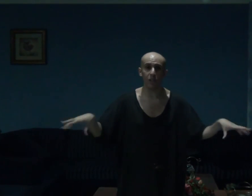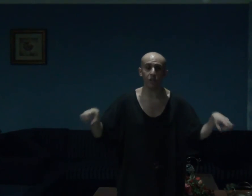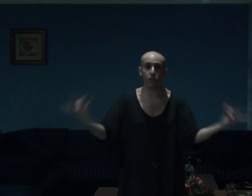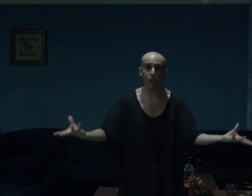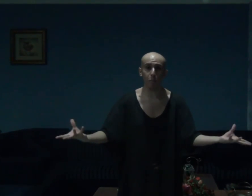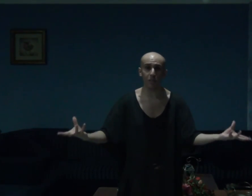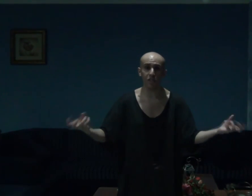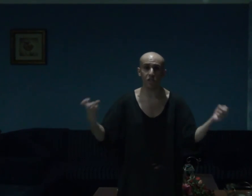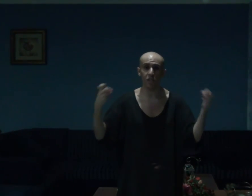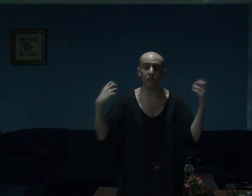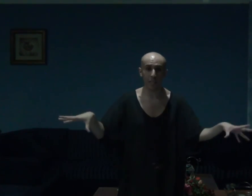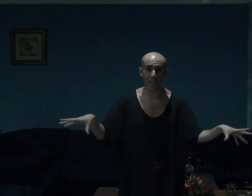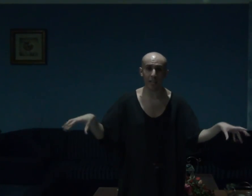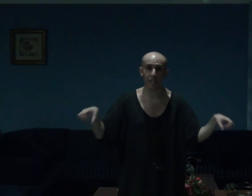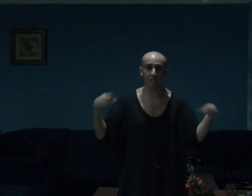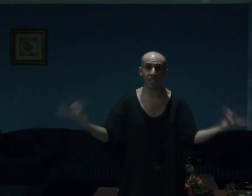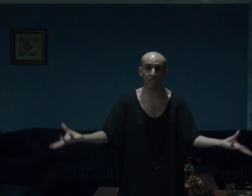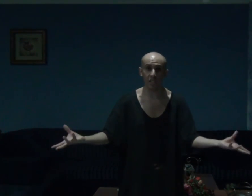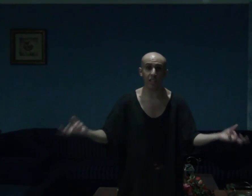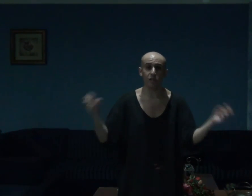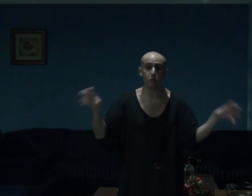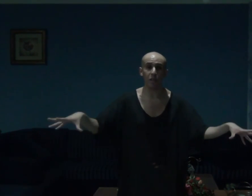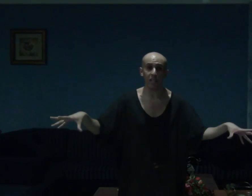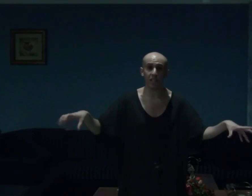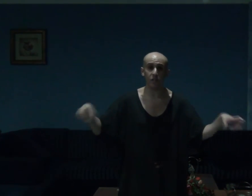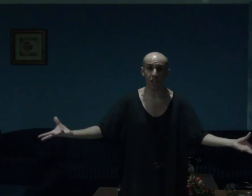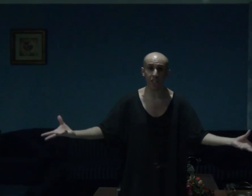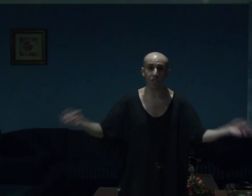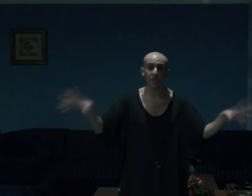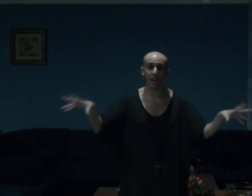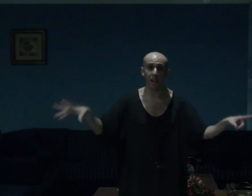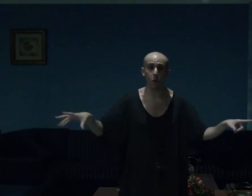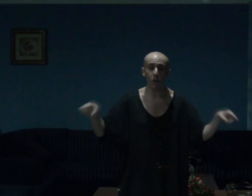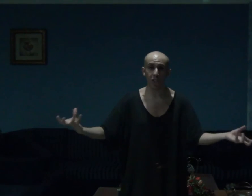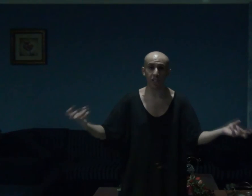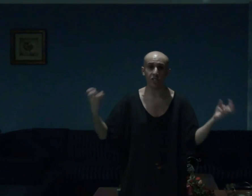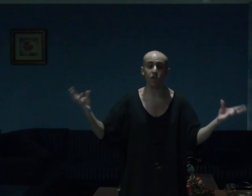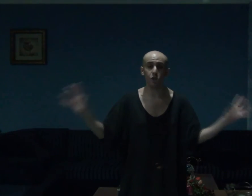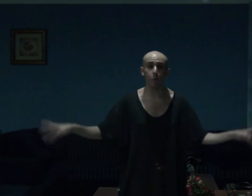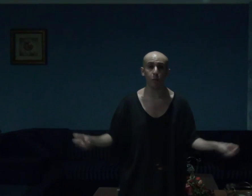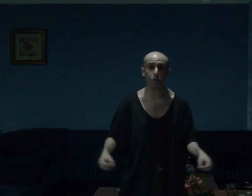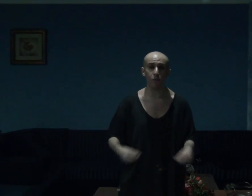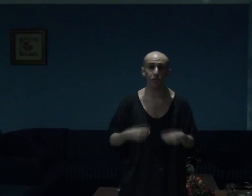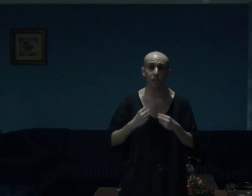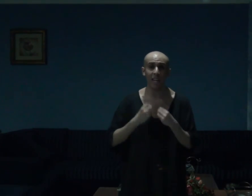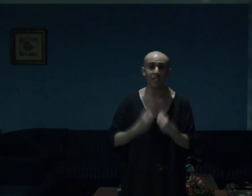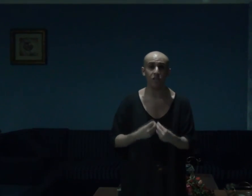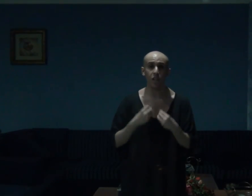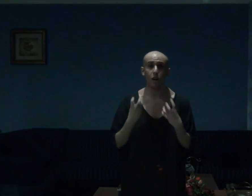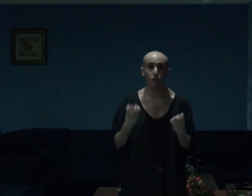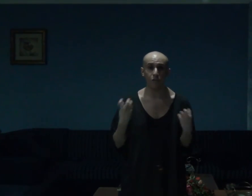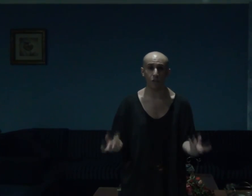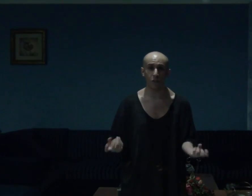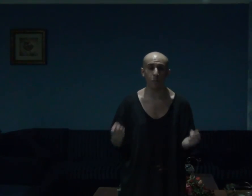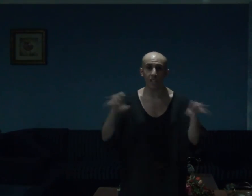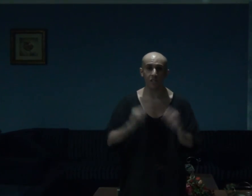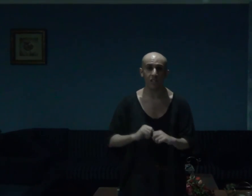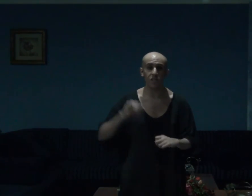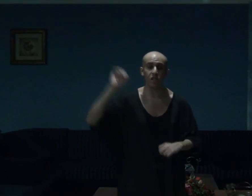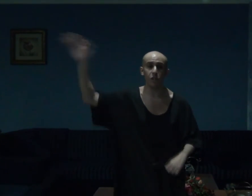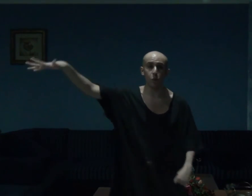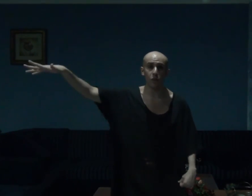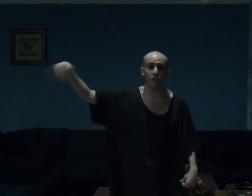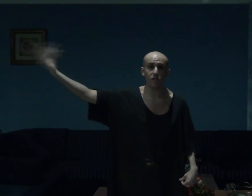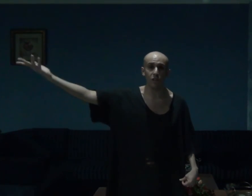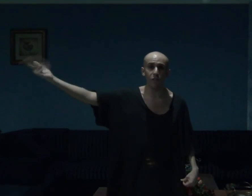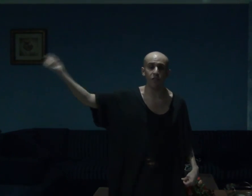deals with the competition, mechanics and science behind chess and how chess is so beautiful as a art form. It